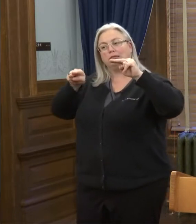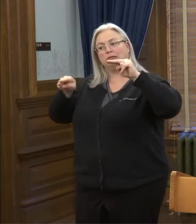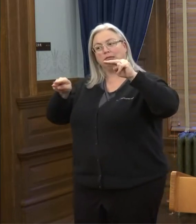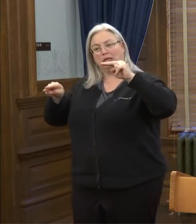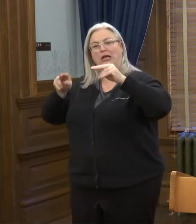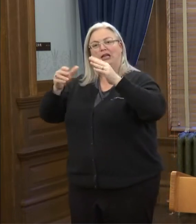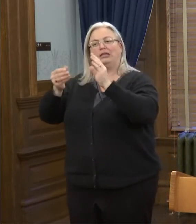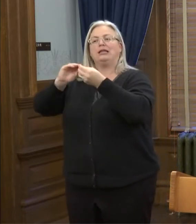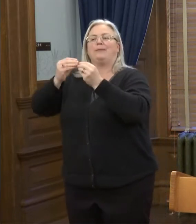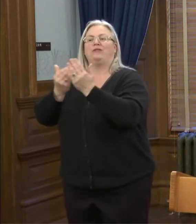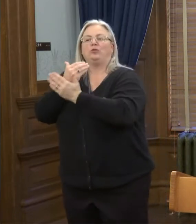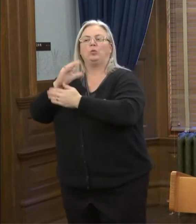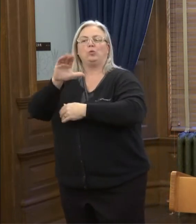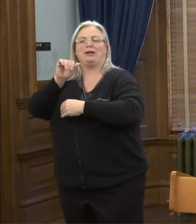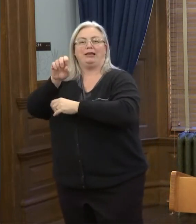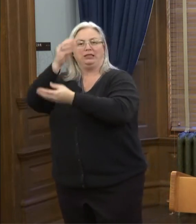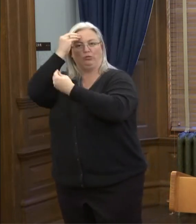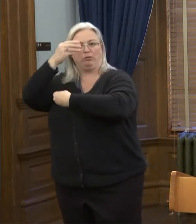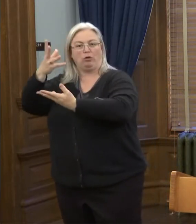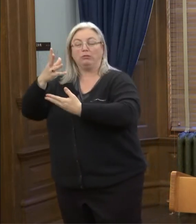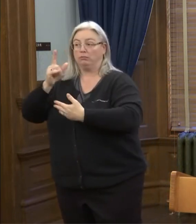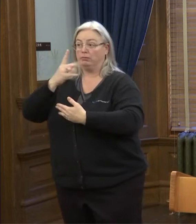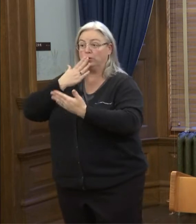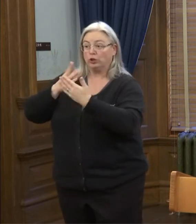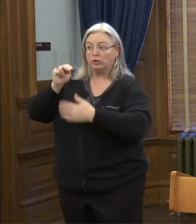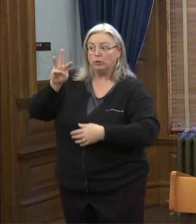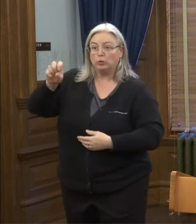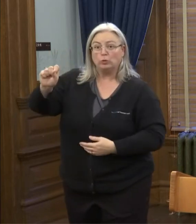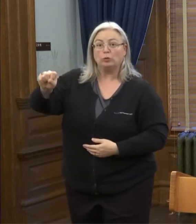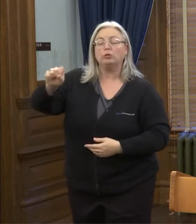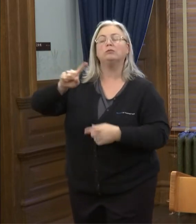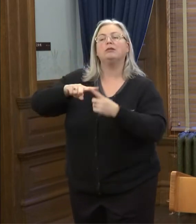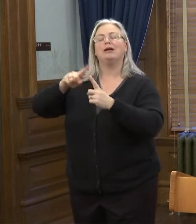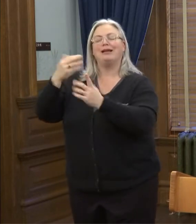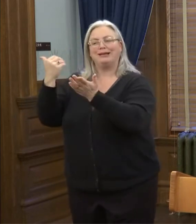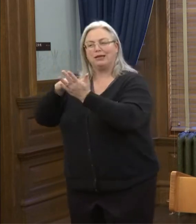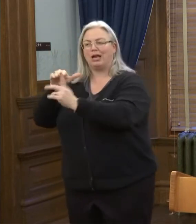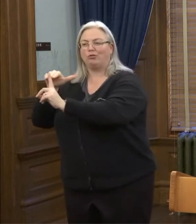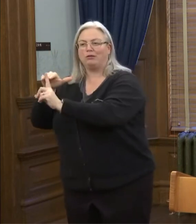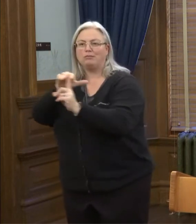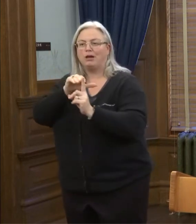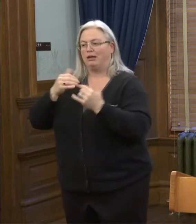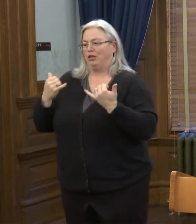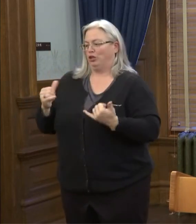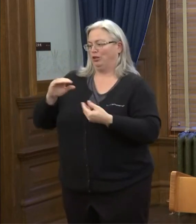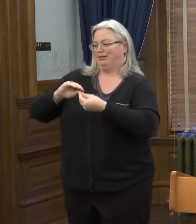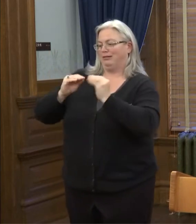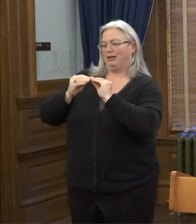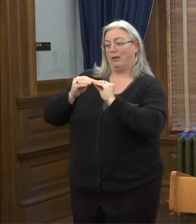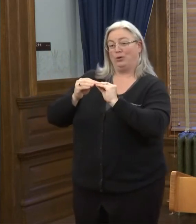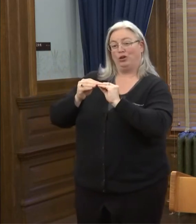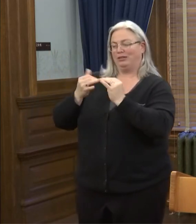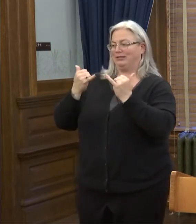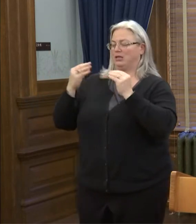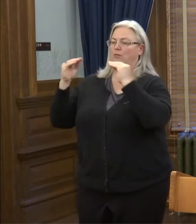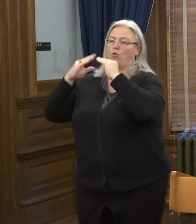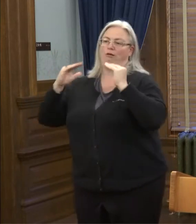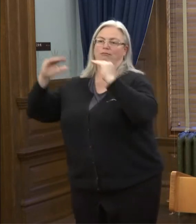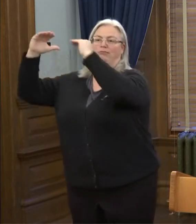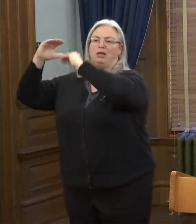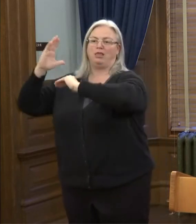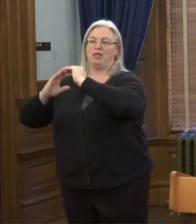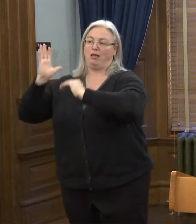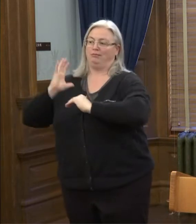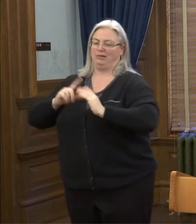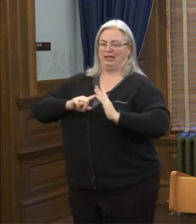reported this is positive news but I want to remind Kansans that the current case rate is still much higher than it